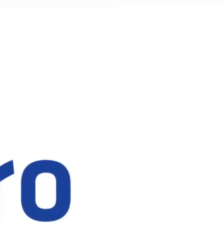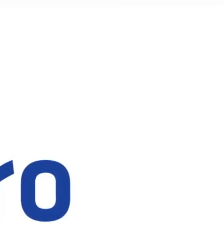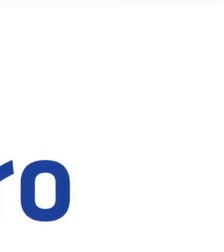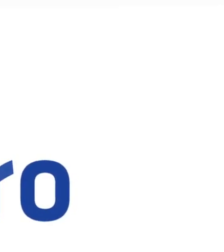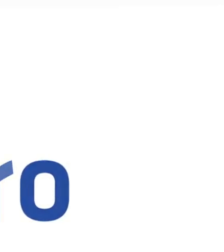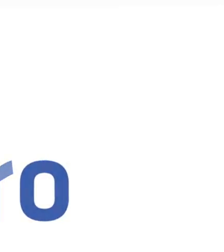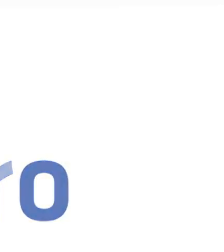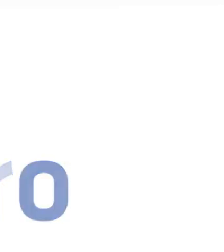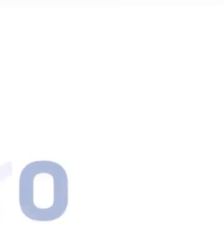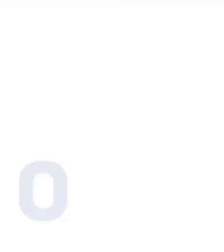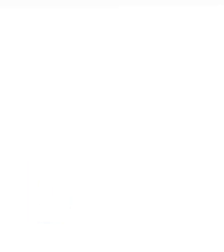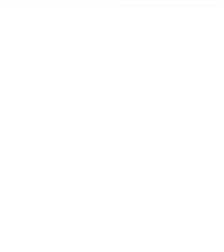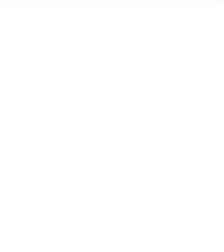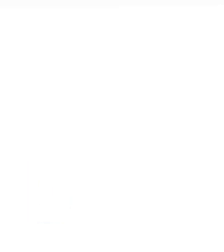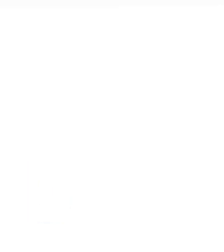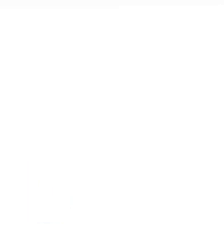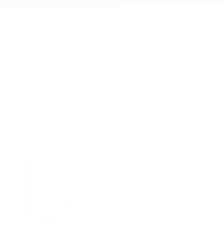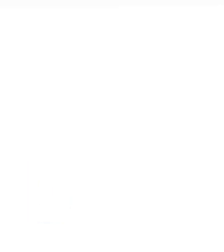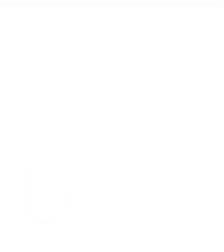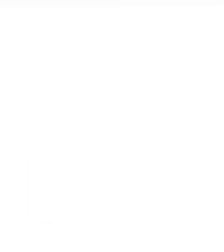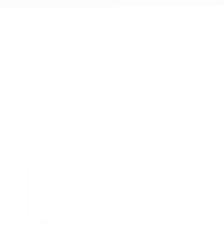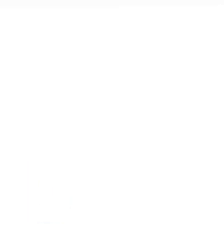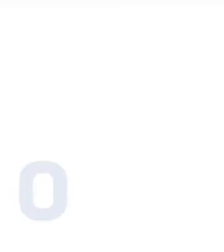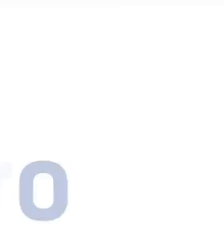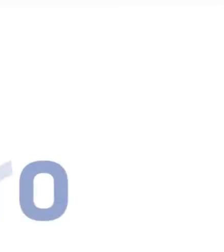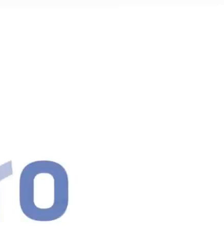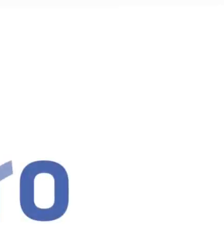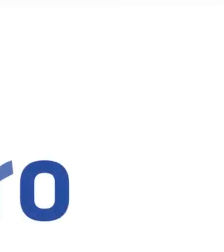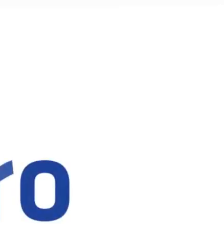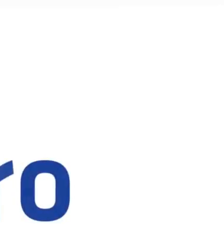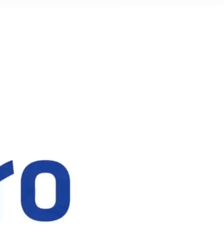Thank you. Thank you.